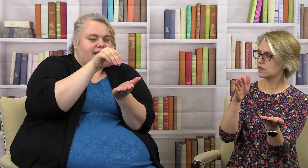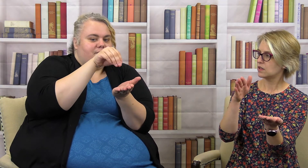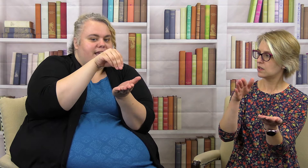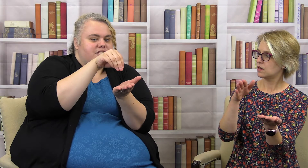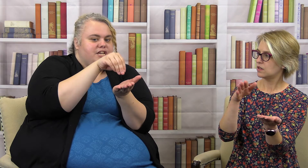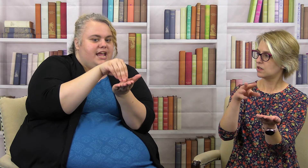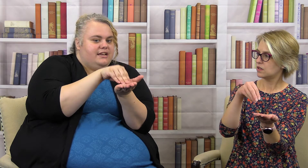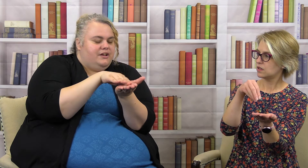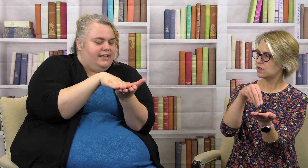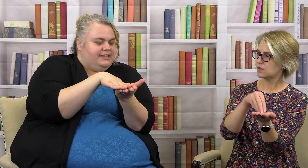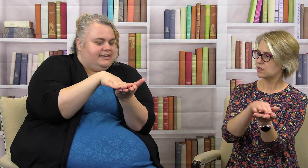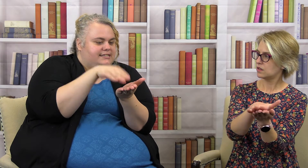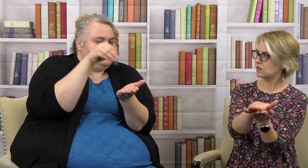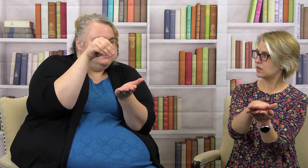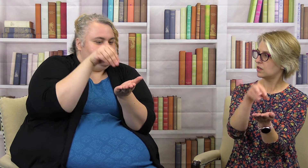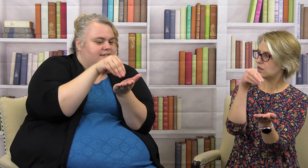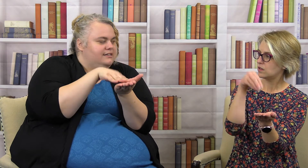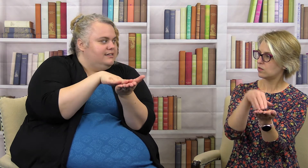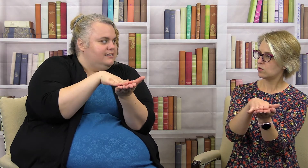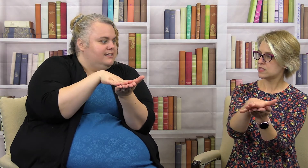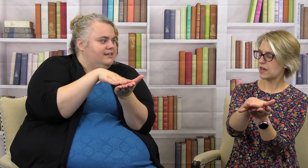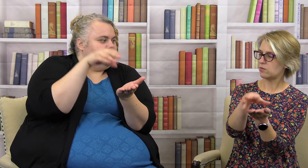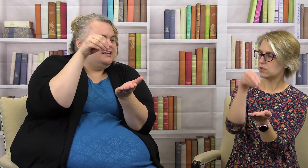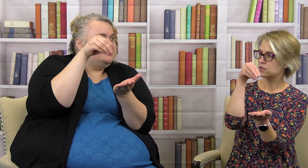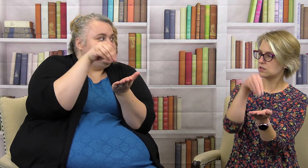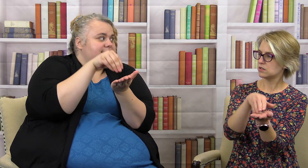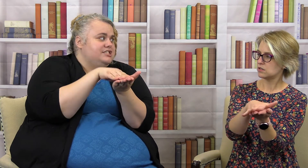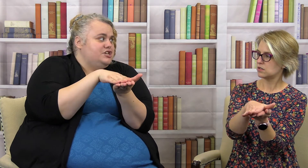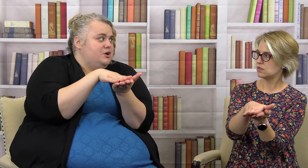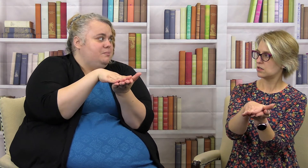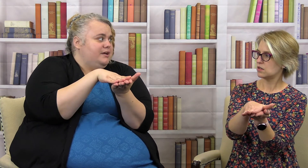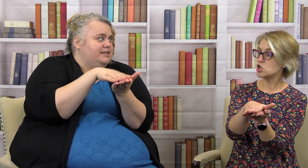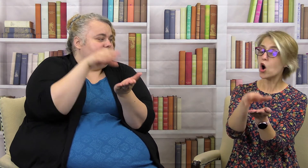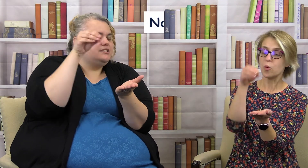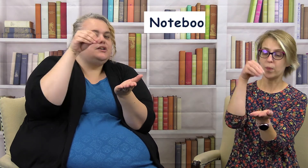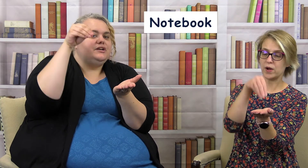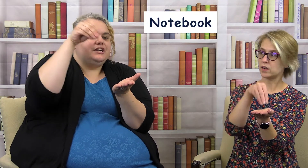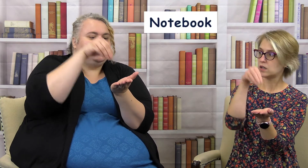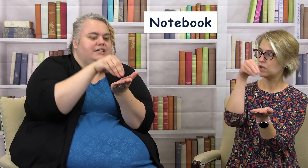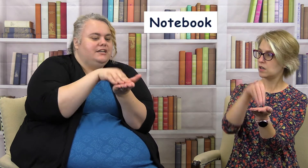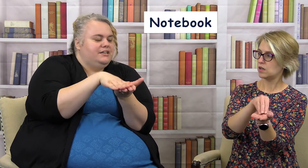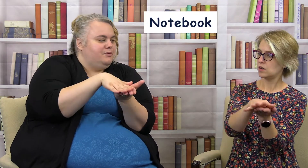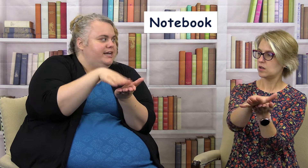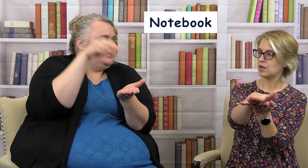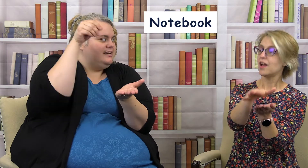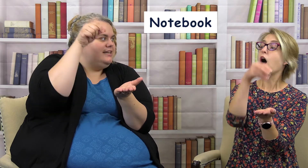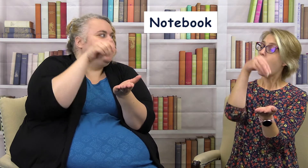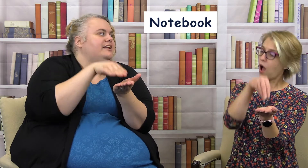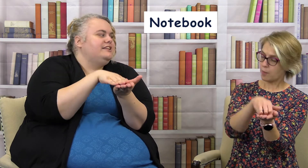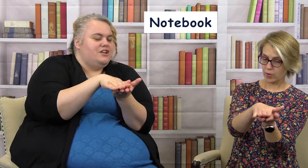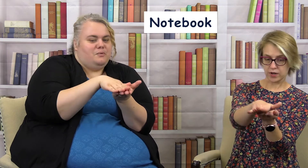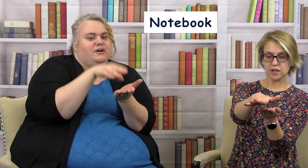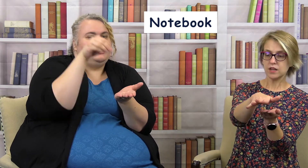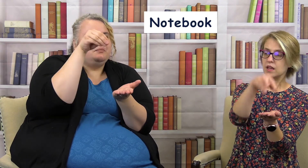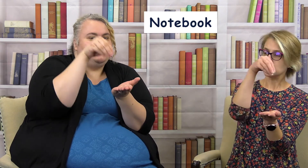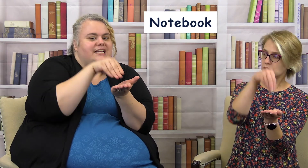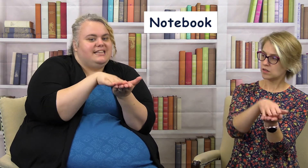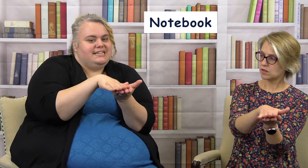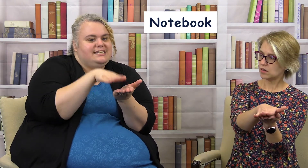like pinch and go like this what's that one this is notebook no so you're putting notebook you're putting things